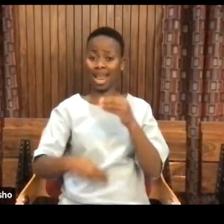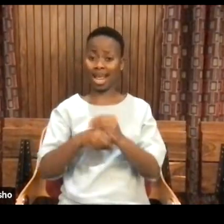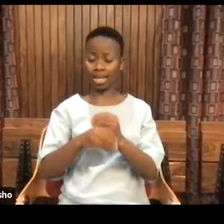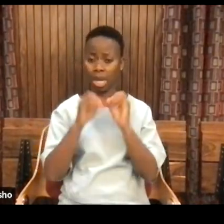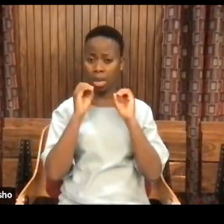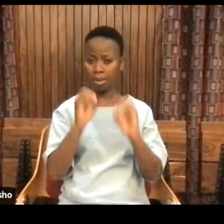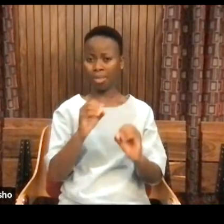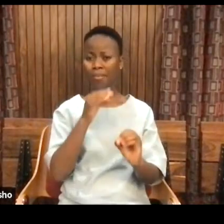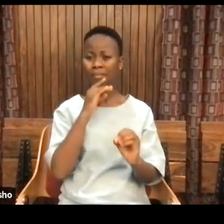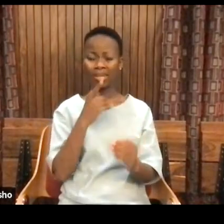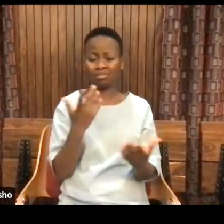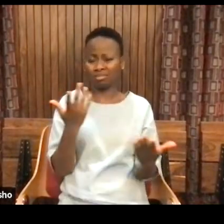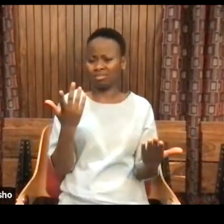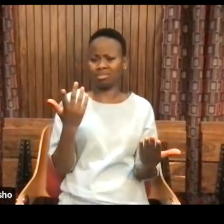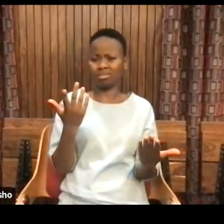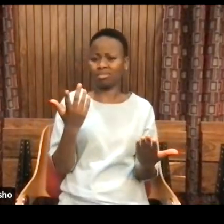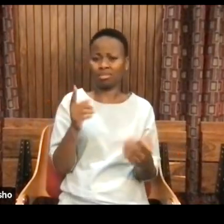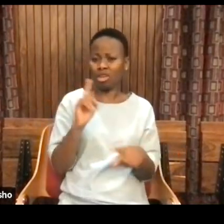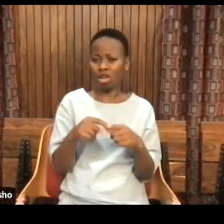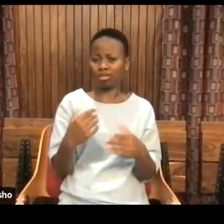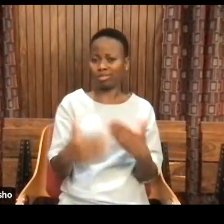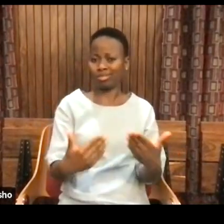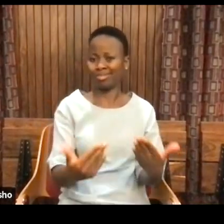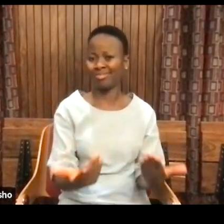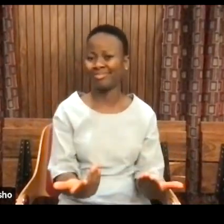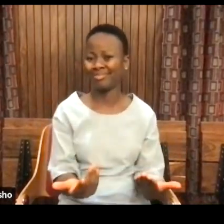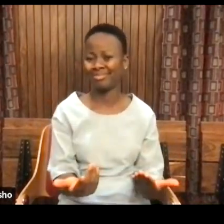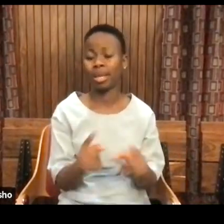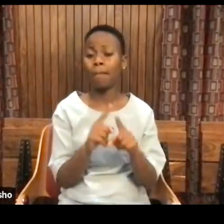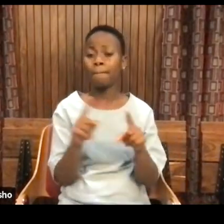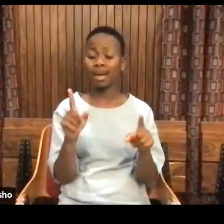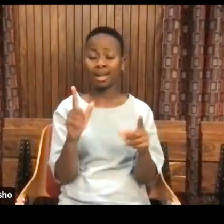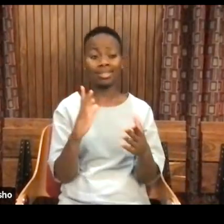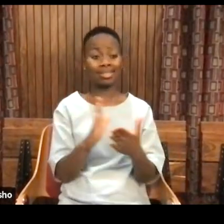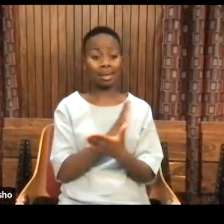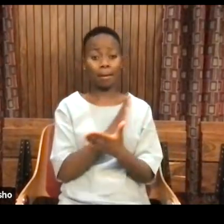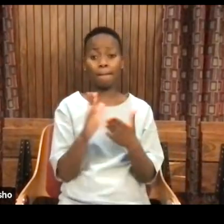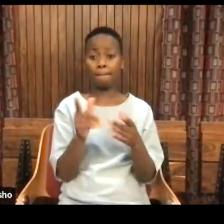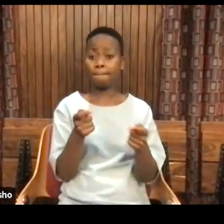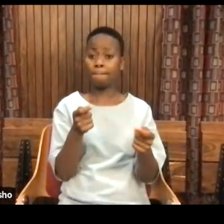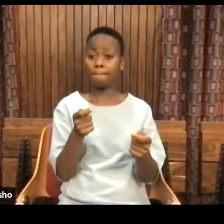But you see, some of the conditions are also conditions like education,